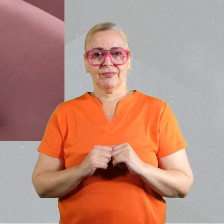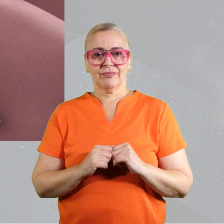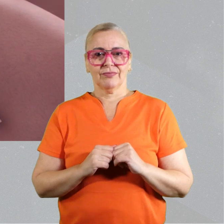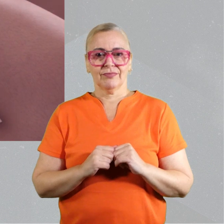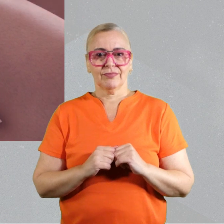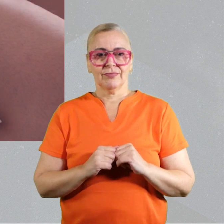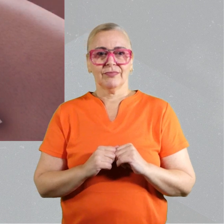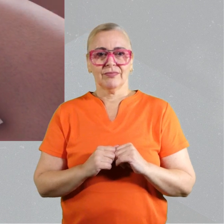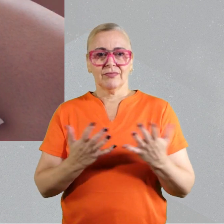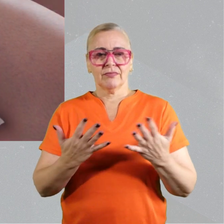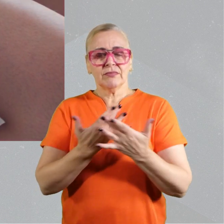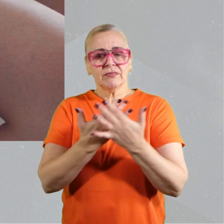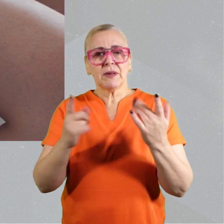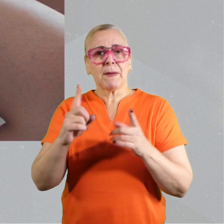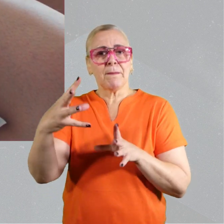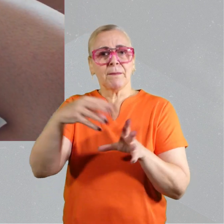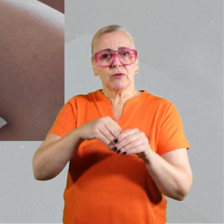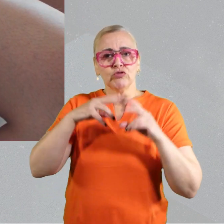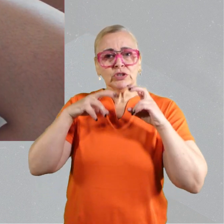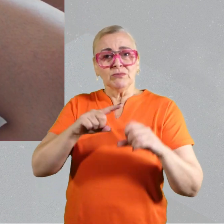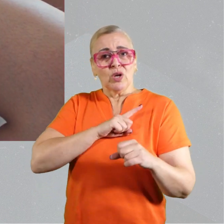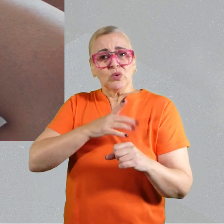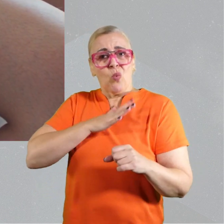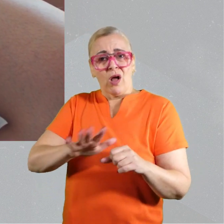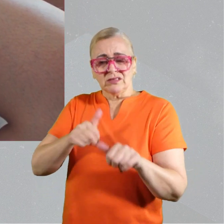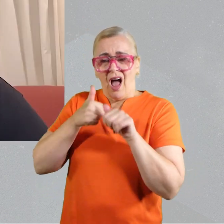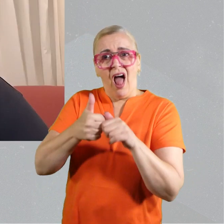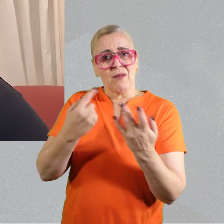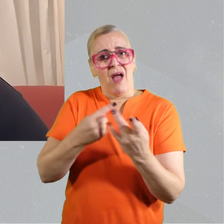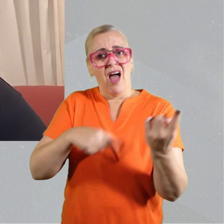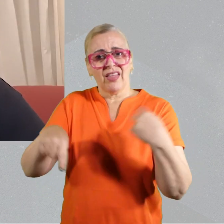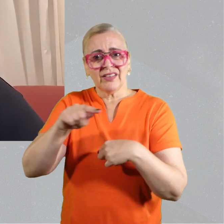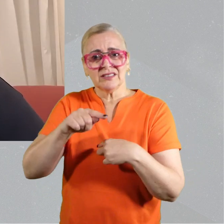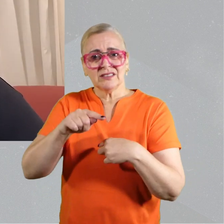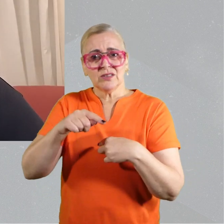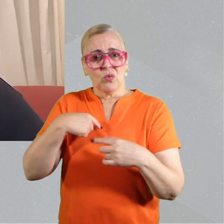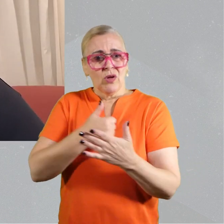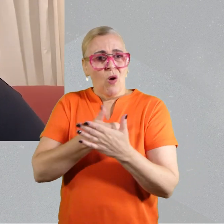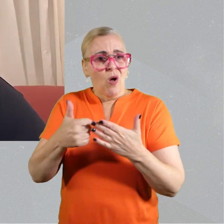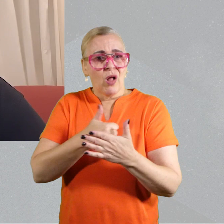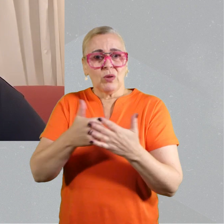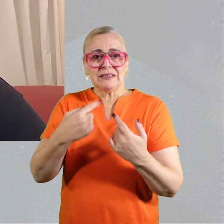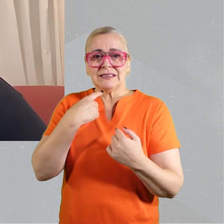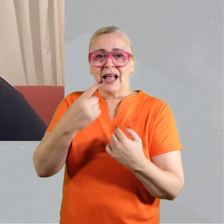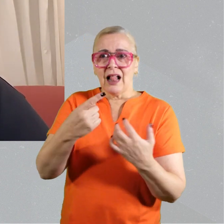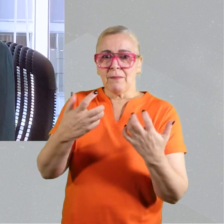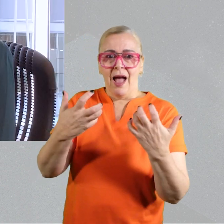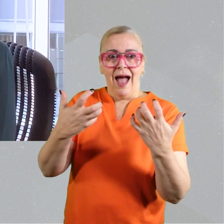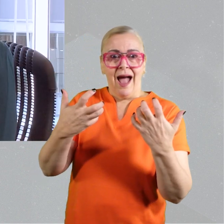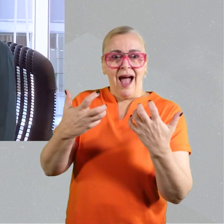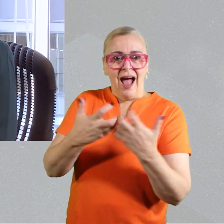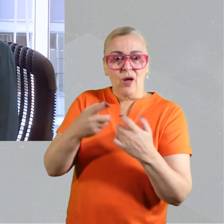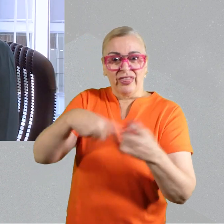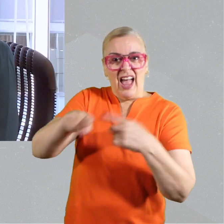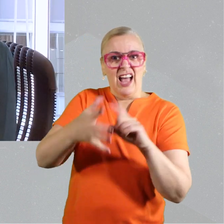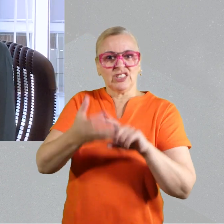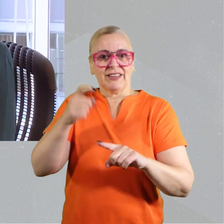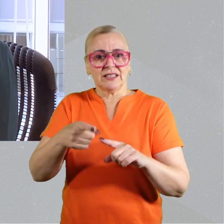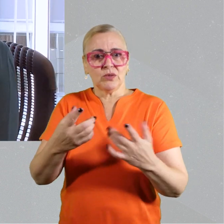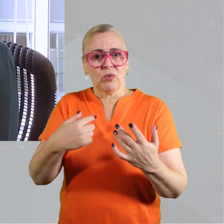results of this project will be beneficial in the near future, even to us. Many people participate in